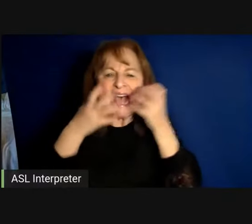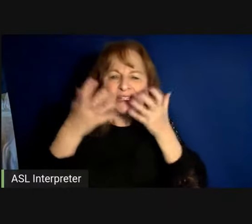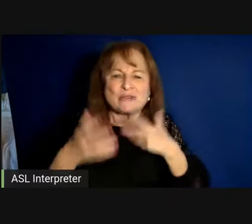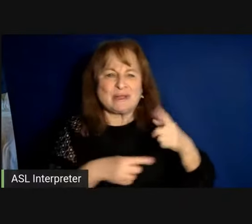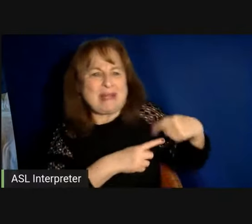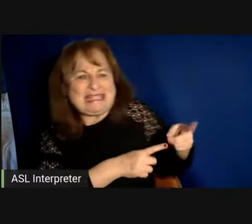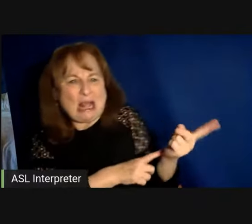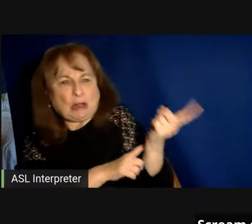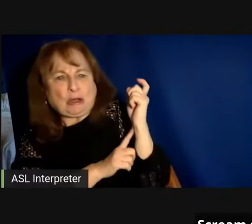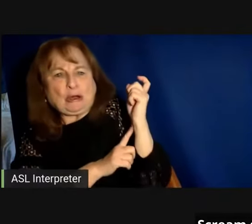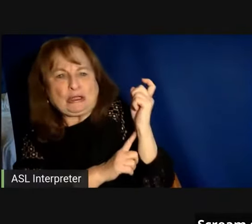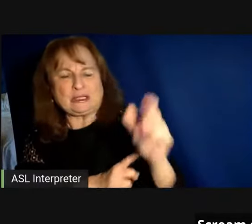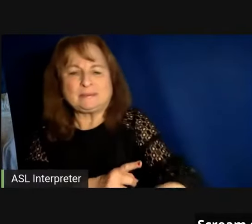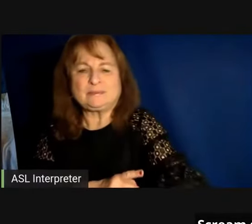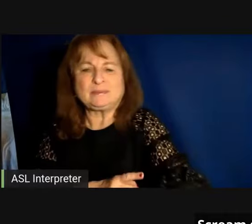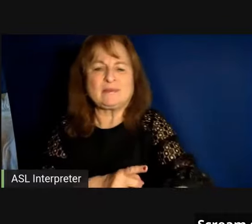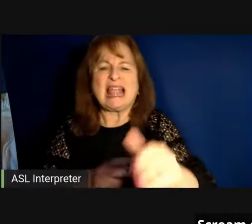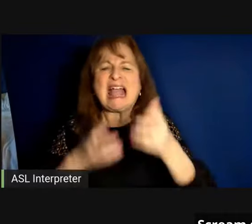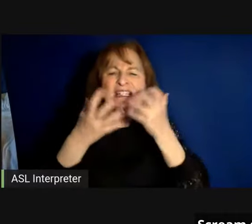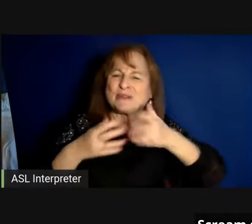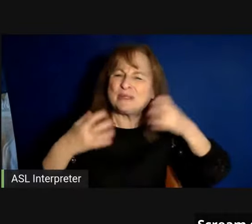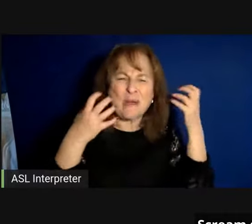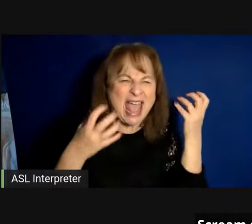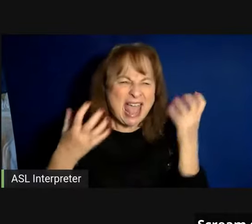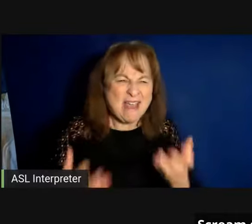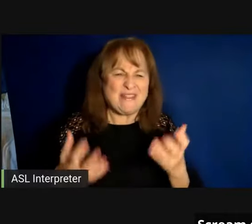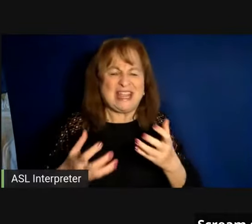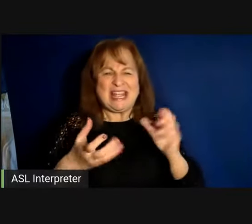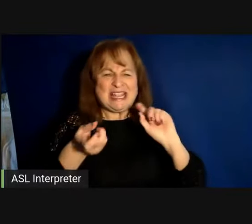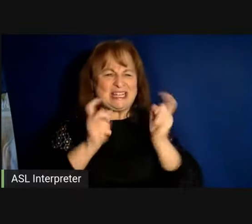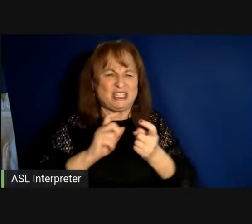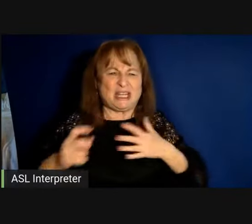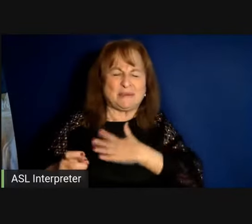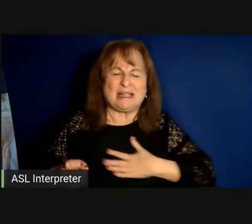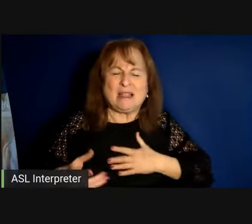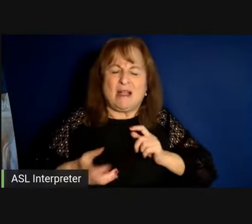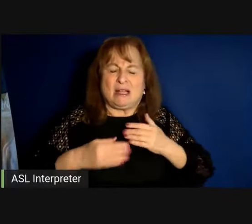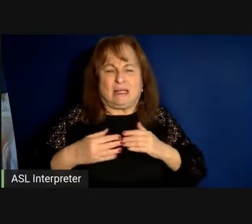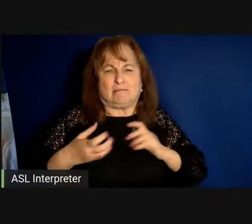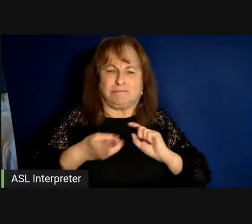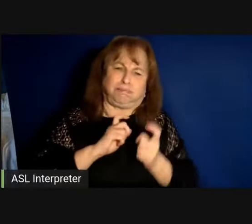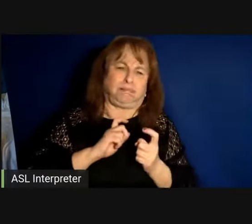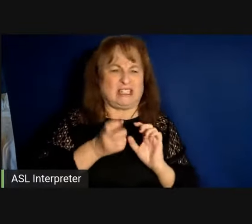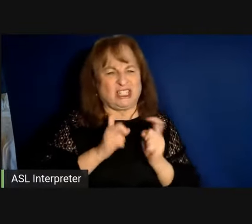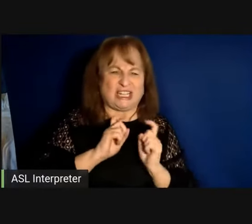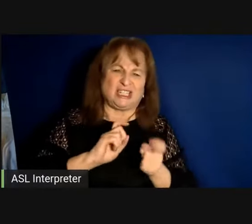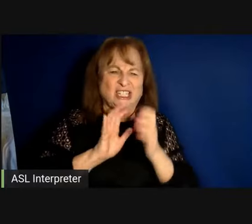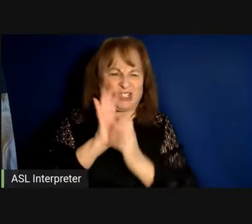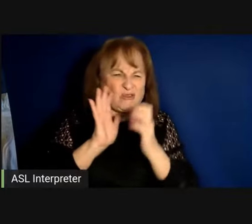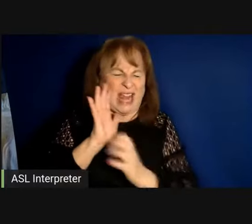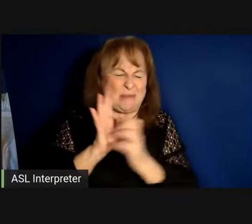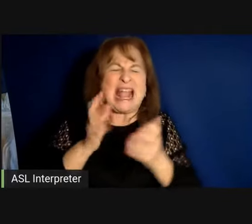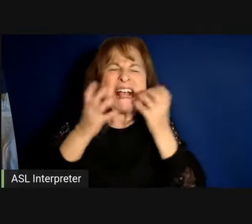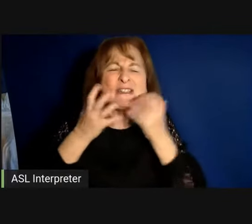curled scream so heavy it shifts the black on my chest a full inch scraping leaving marks I scream